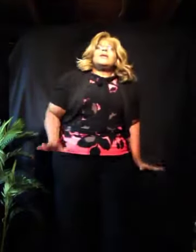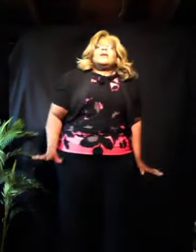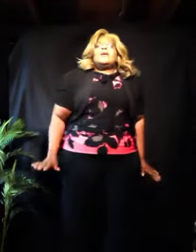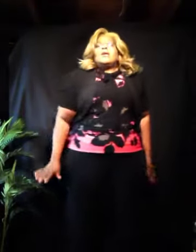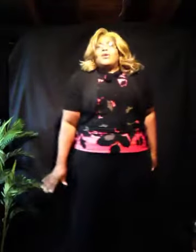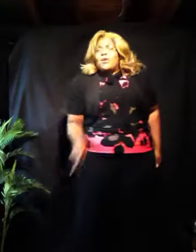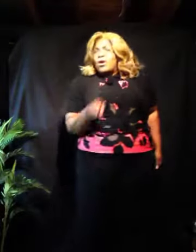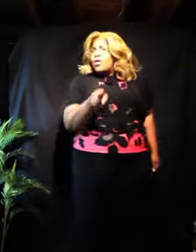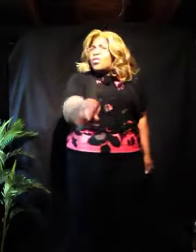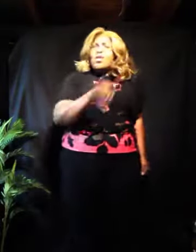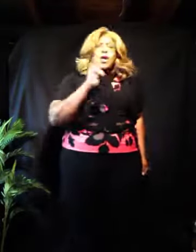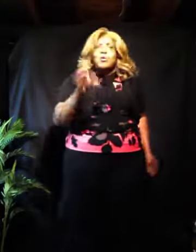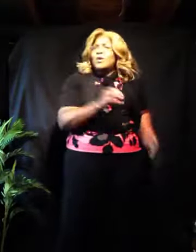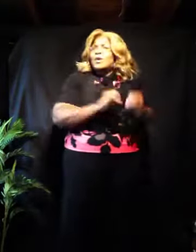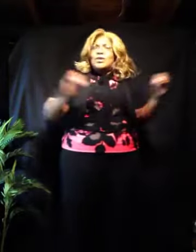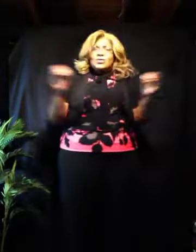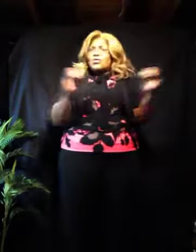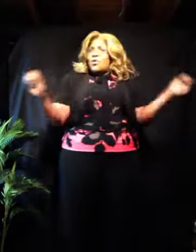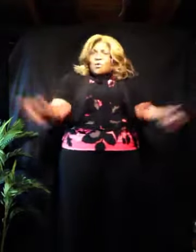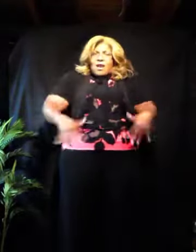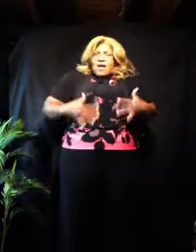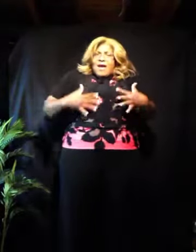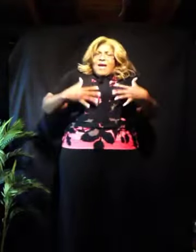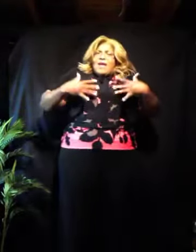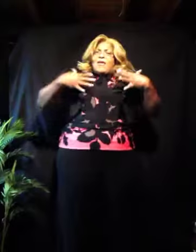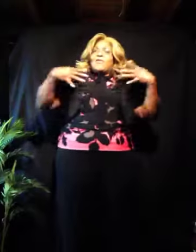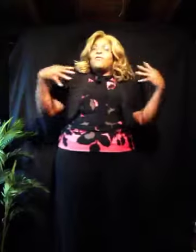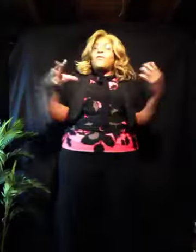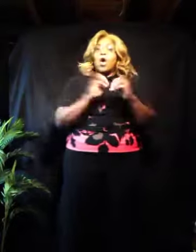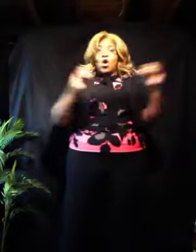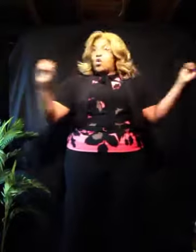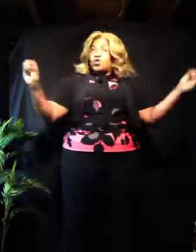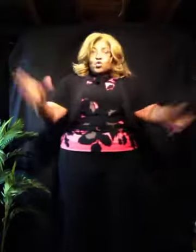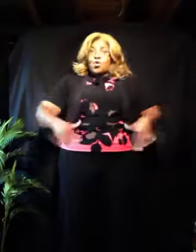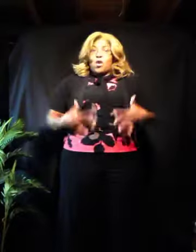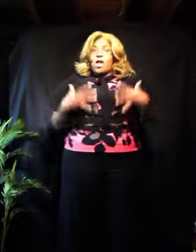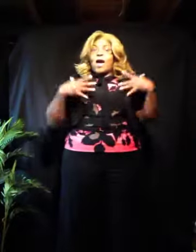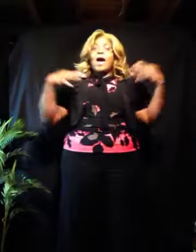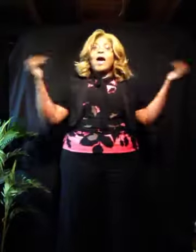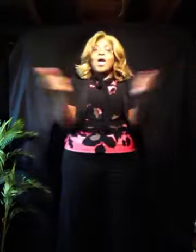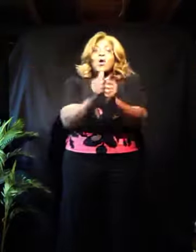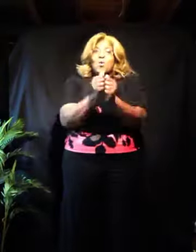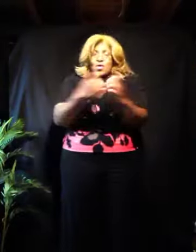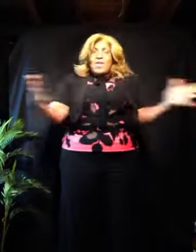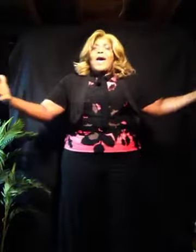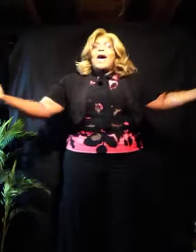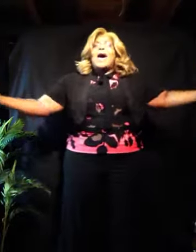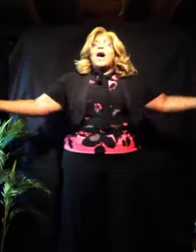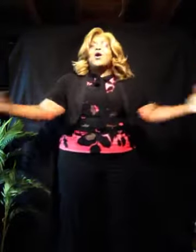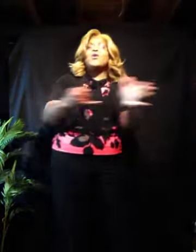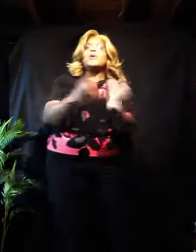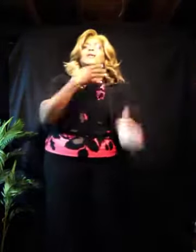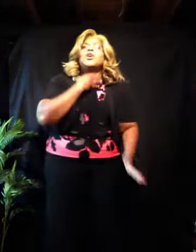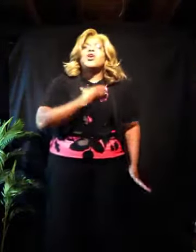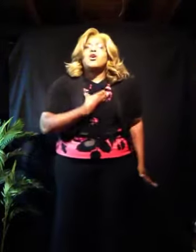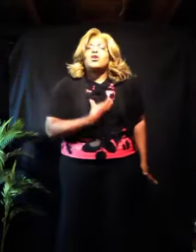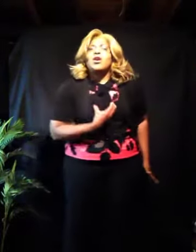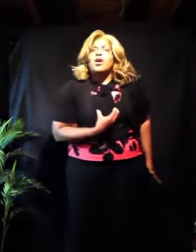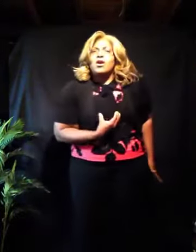There is no life, no life without its hunger